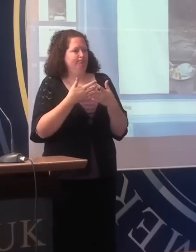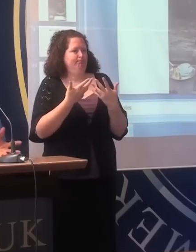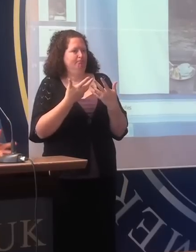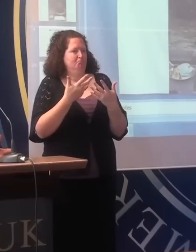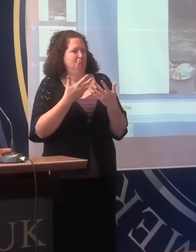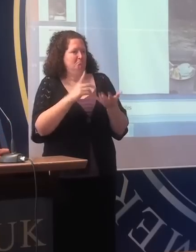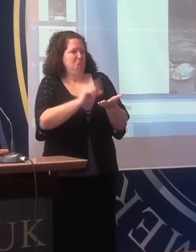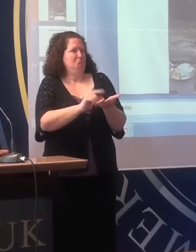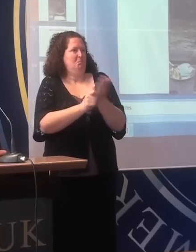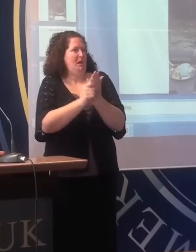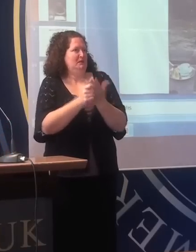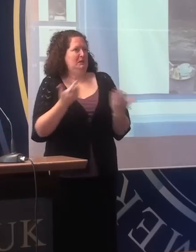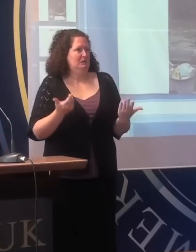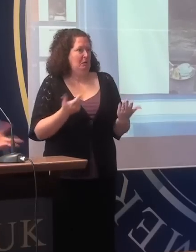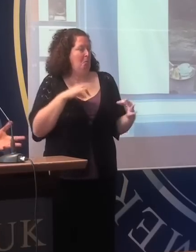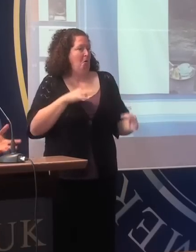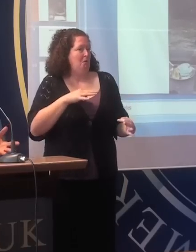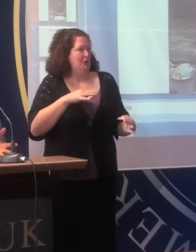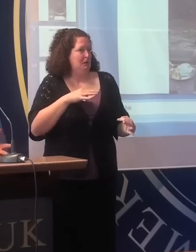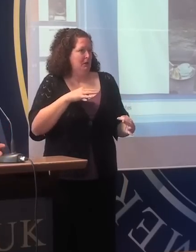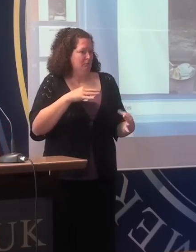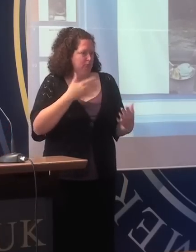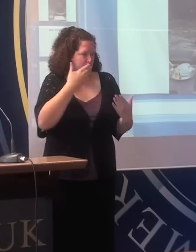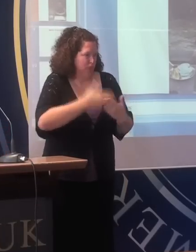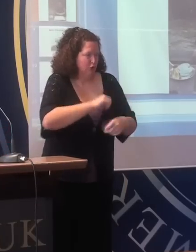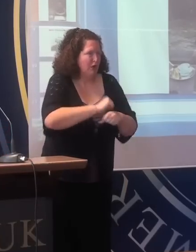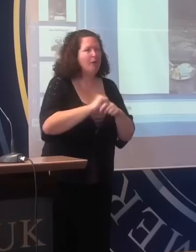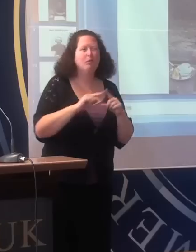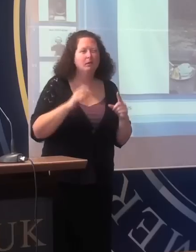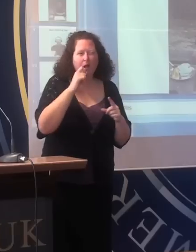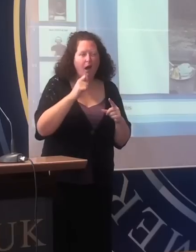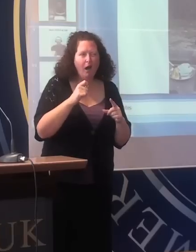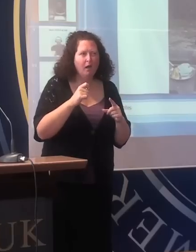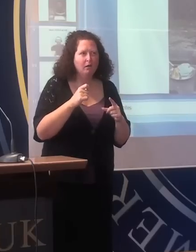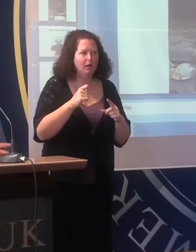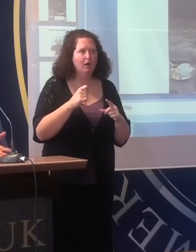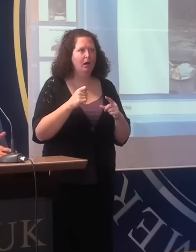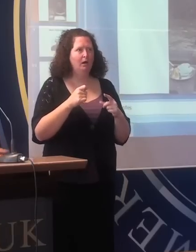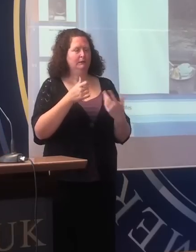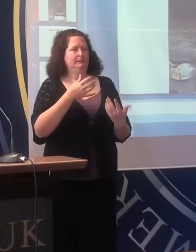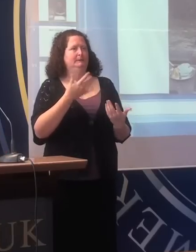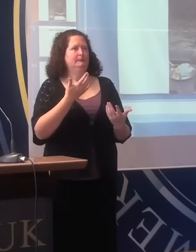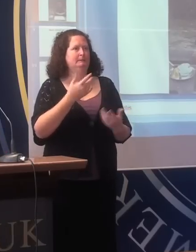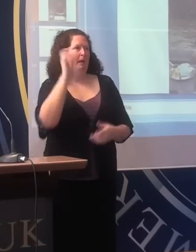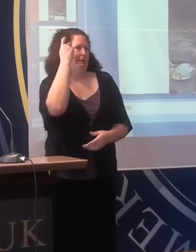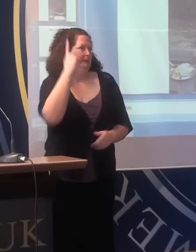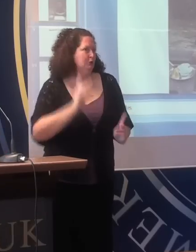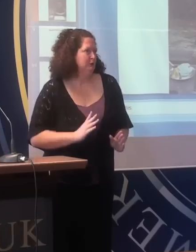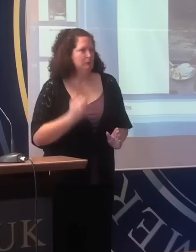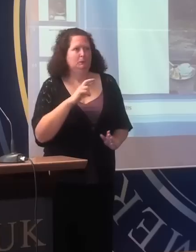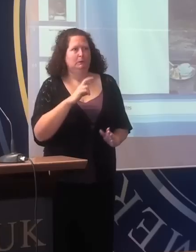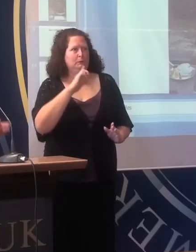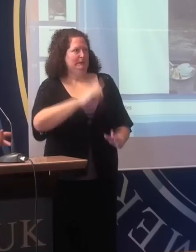would have a good job. But he wasn't a rising politician or a charismatic figure necessarily.